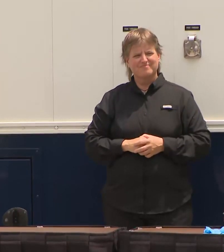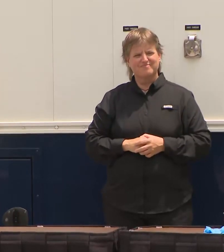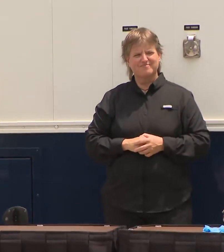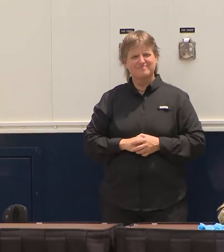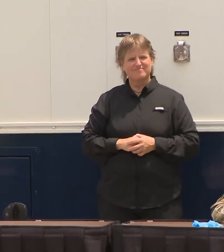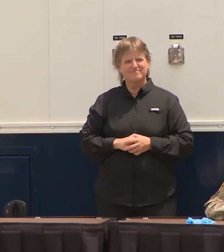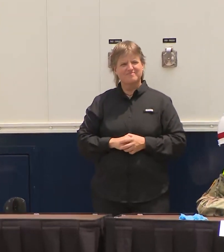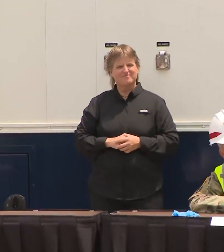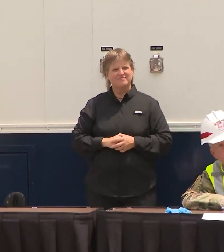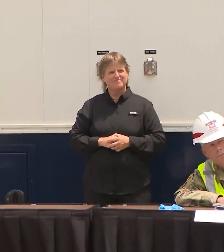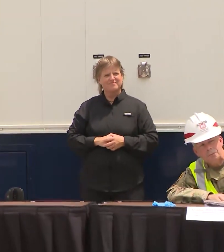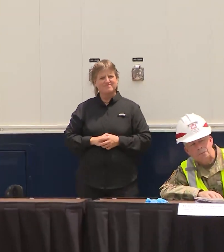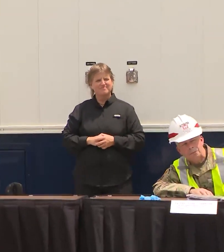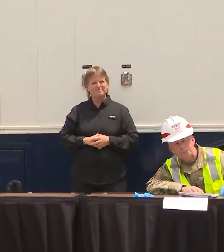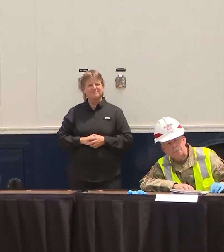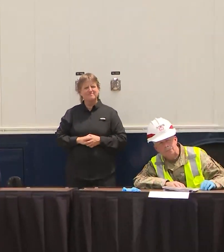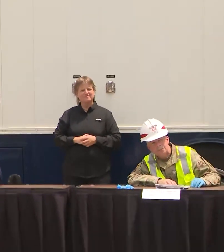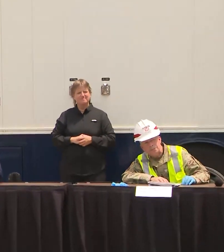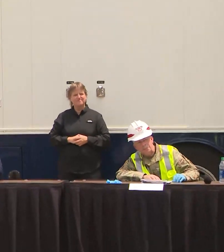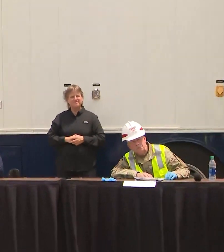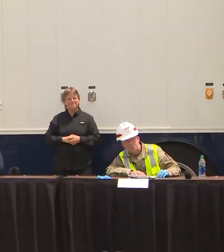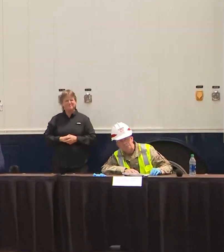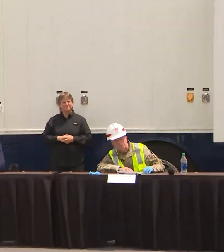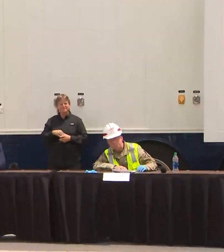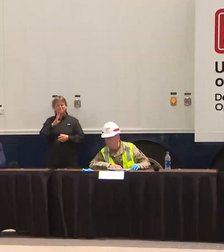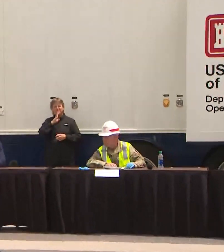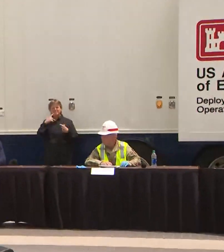of course